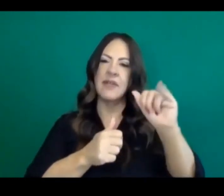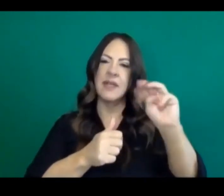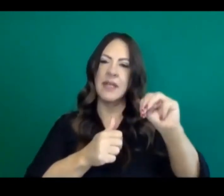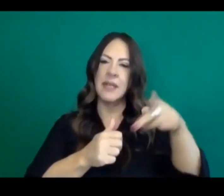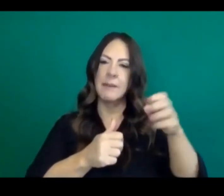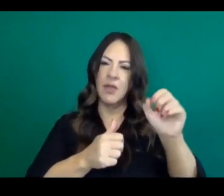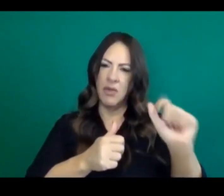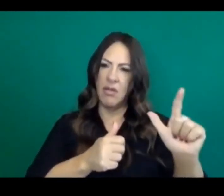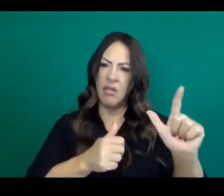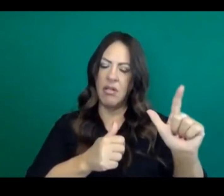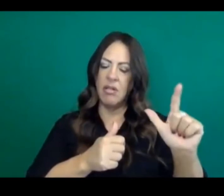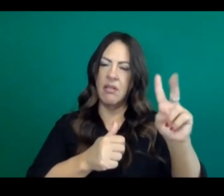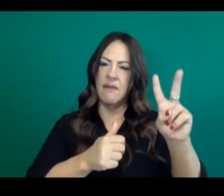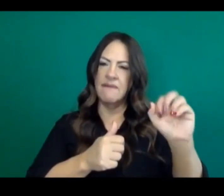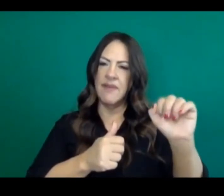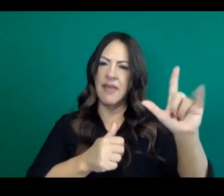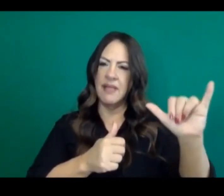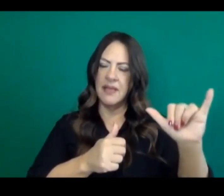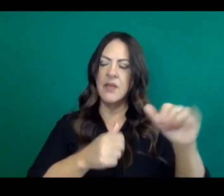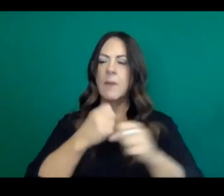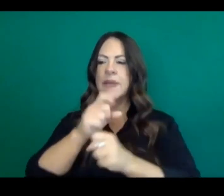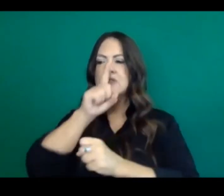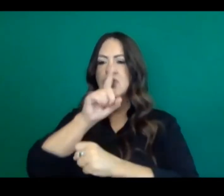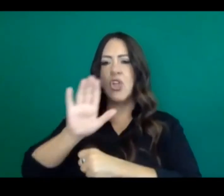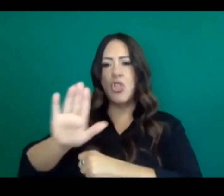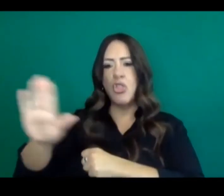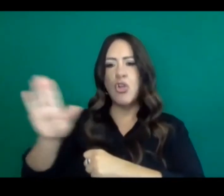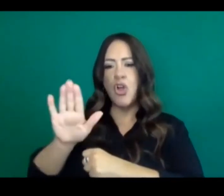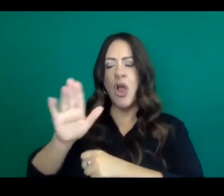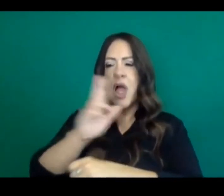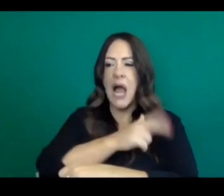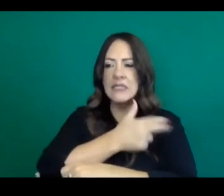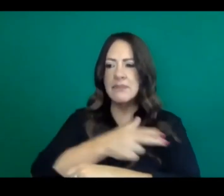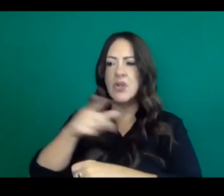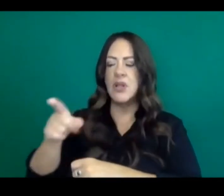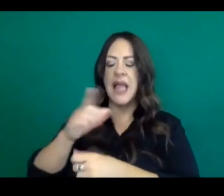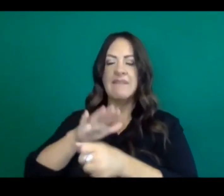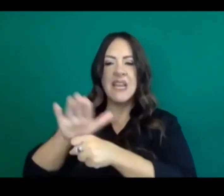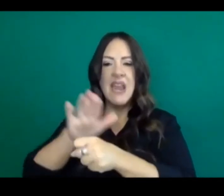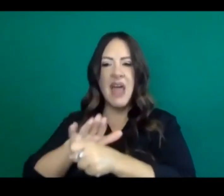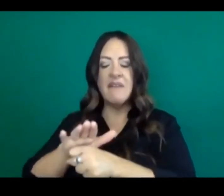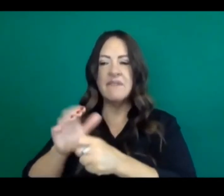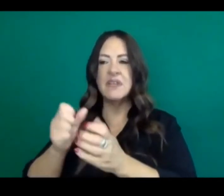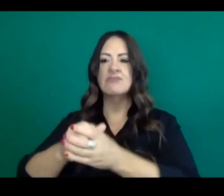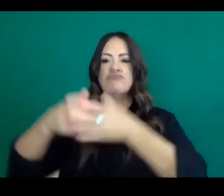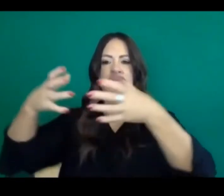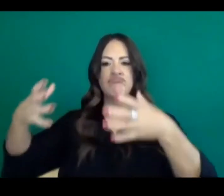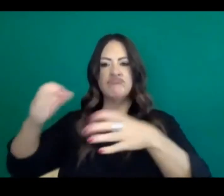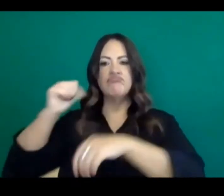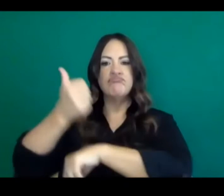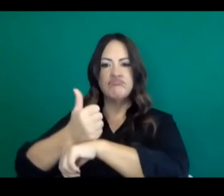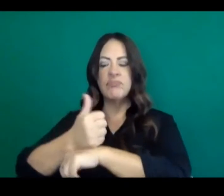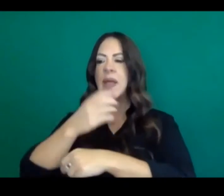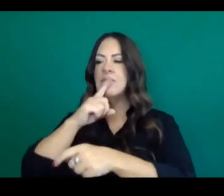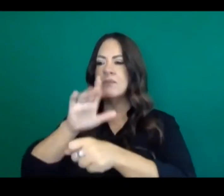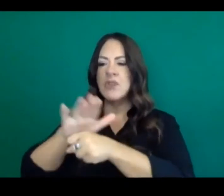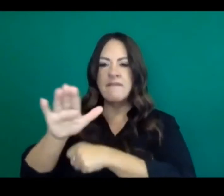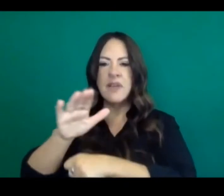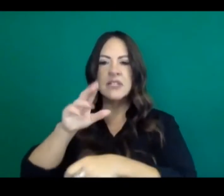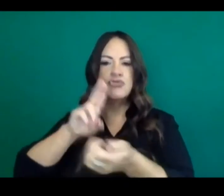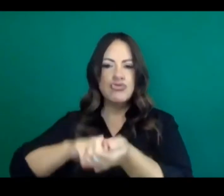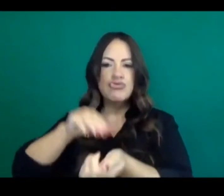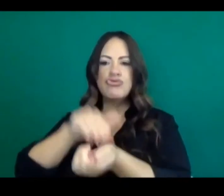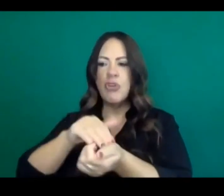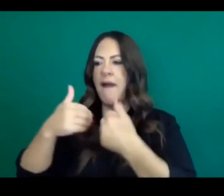within the hospitals, making sure that staffing was robust, that we had testing for staffing so that staff so that